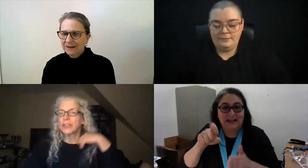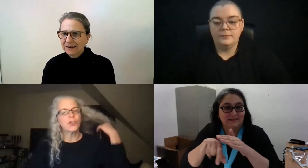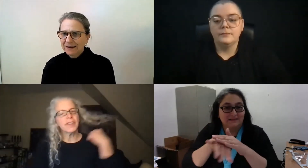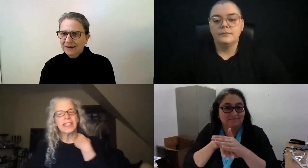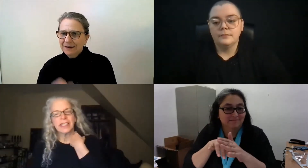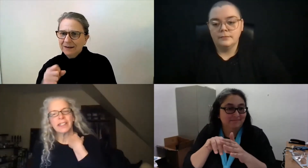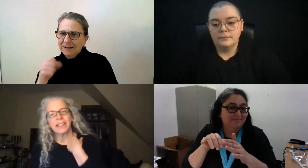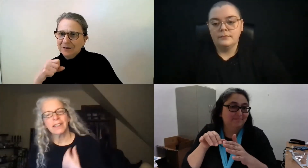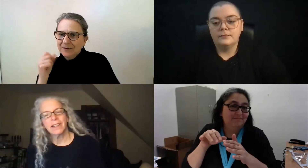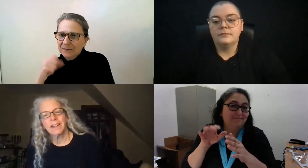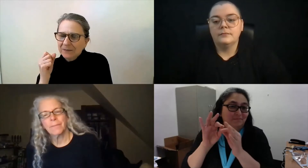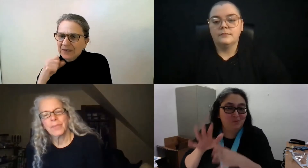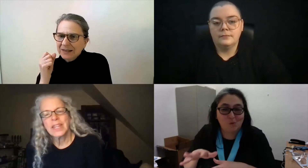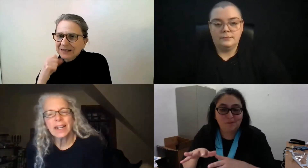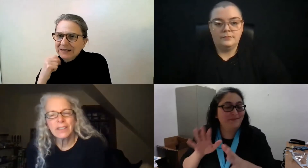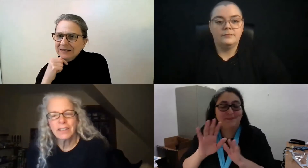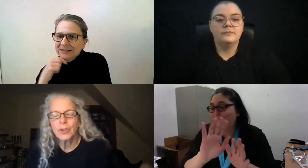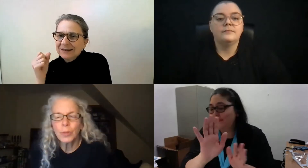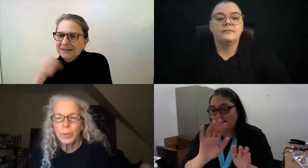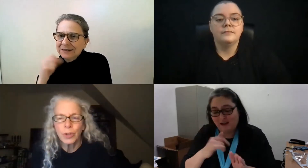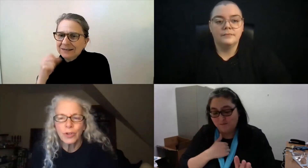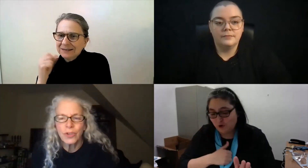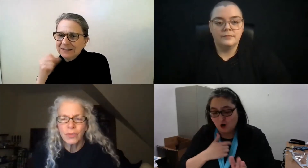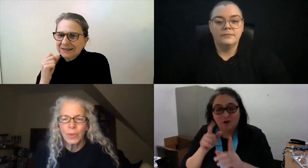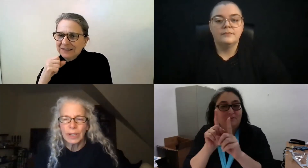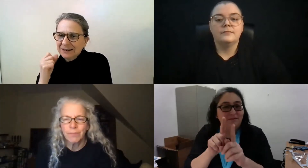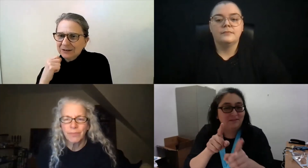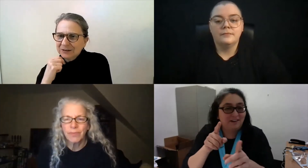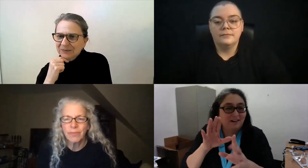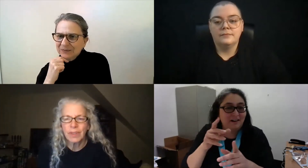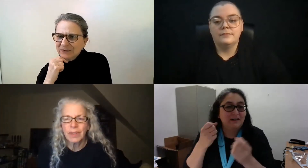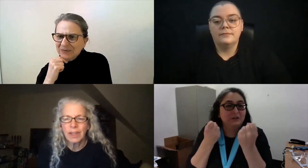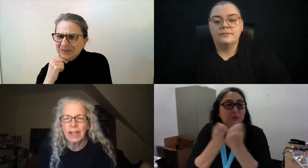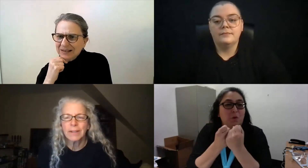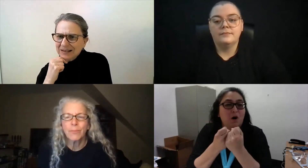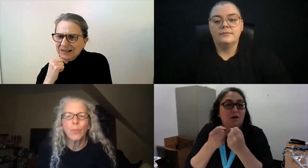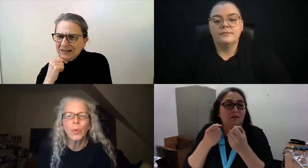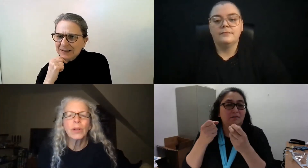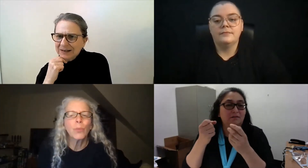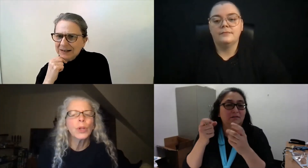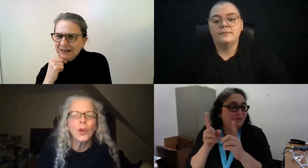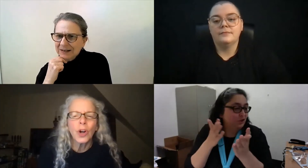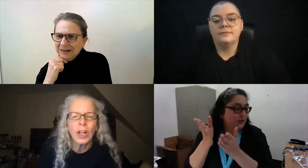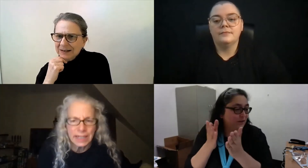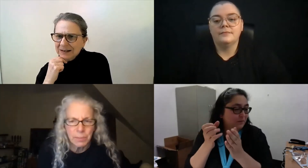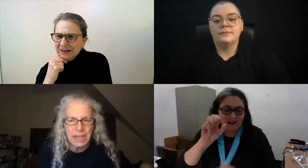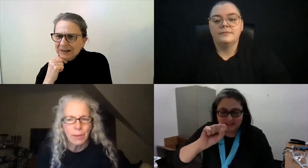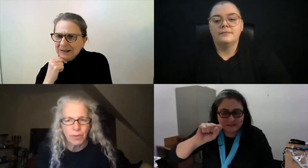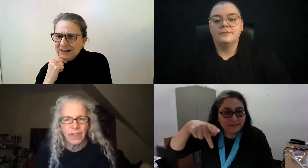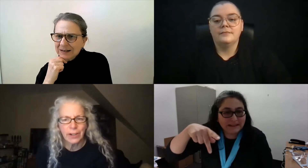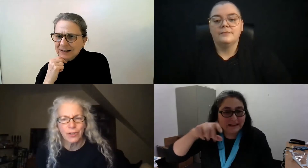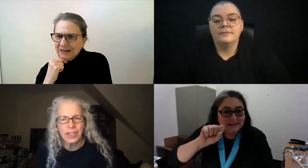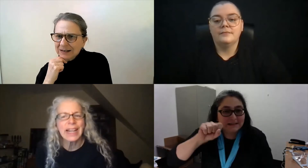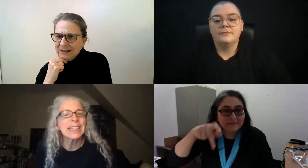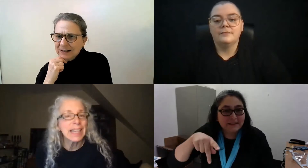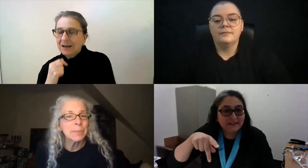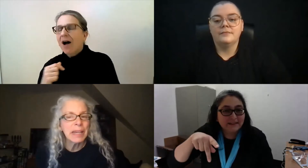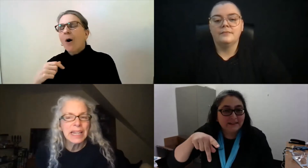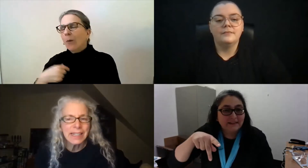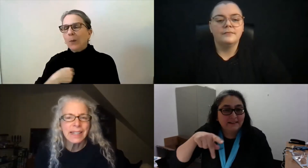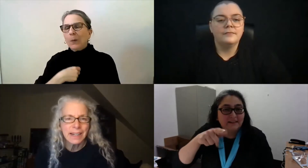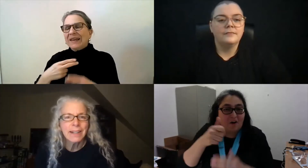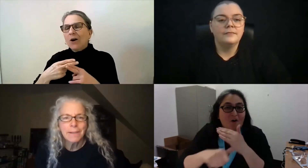Deaf-Blind services, tactile interpreters. Well, what you're calling DB-CAN providers, like